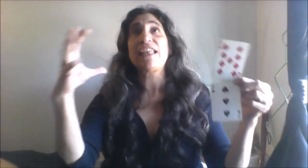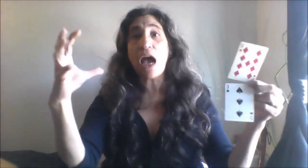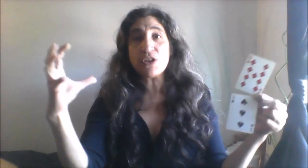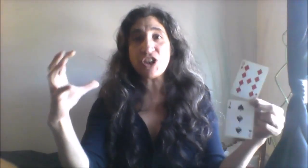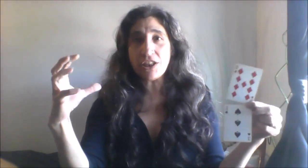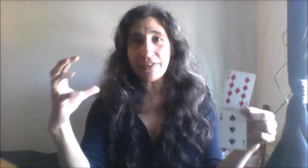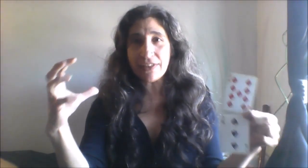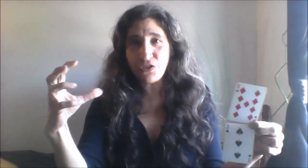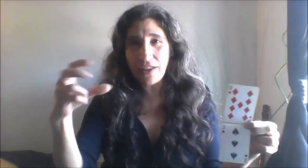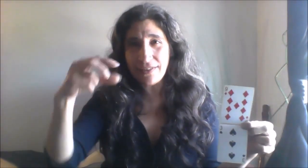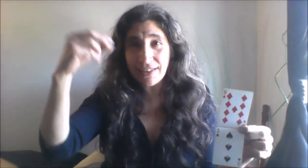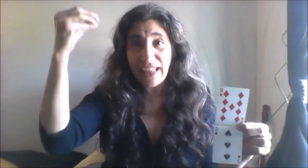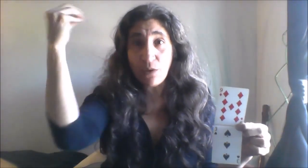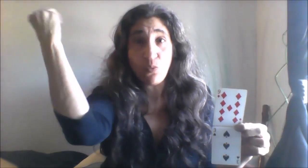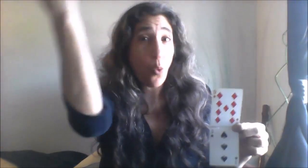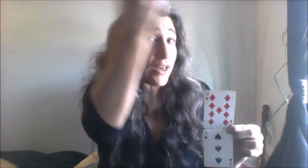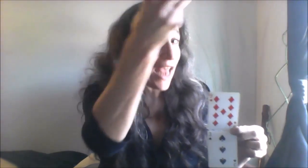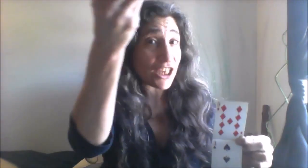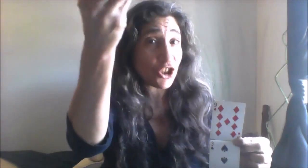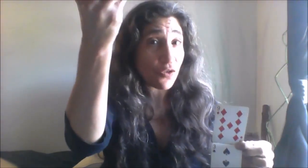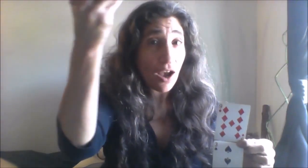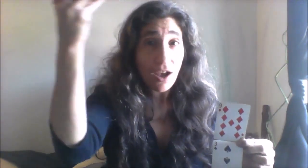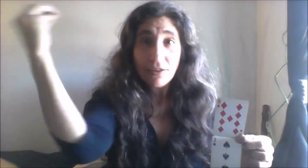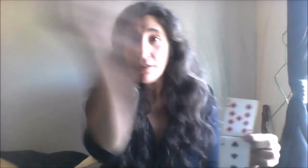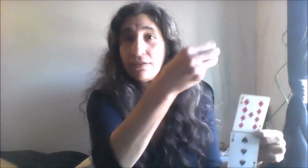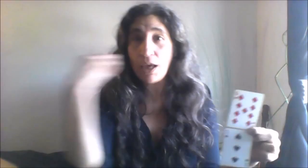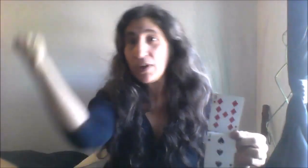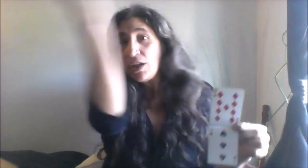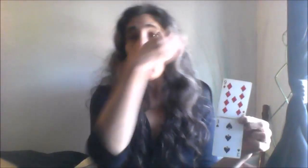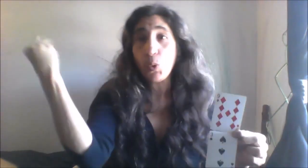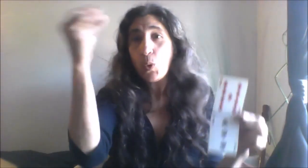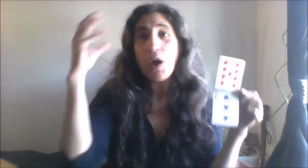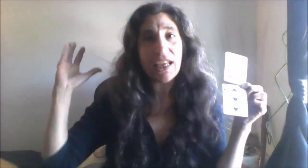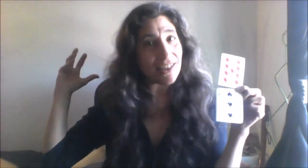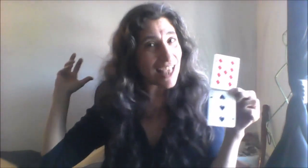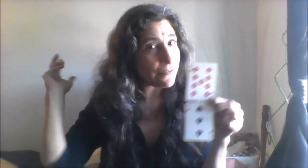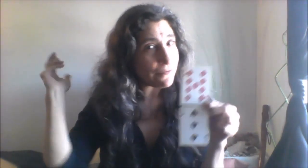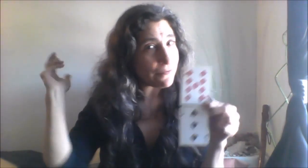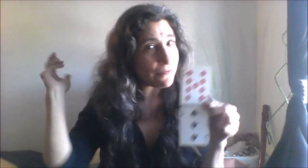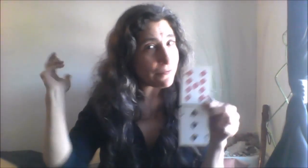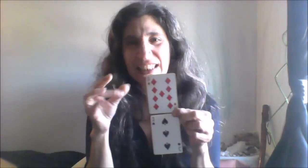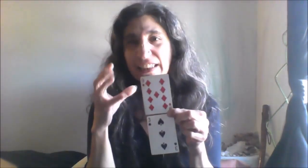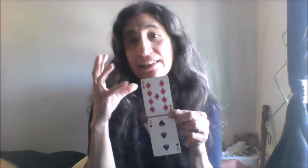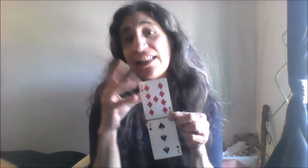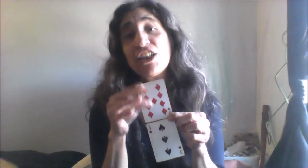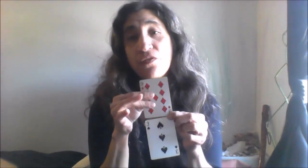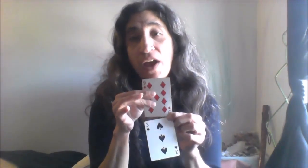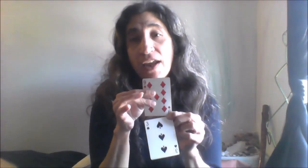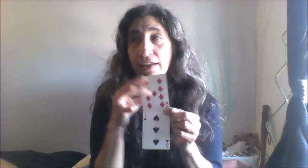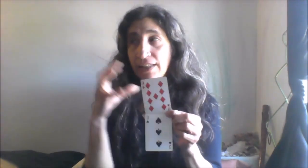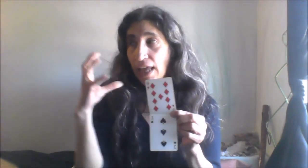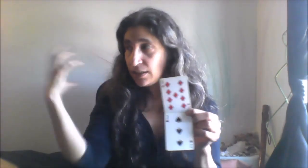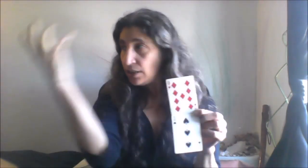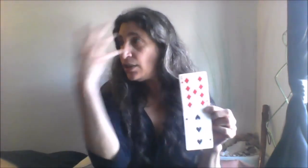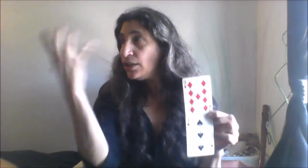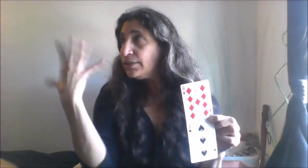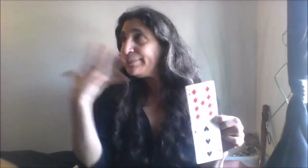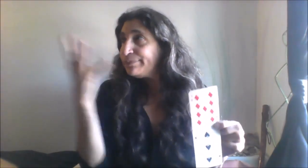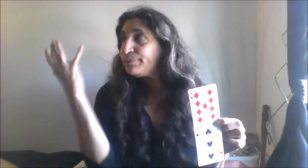abundance is just wanting to flow right to us okay it's it's on fire and here we have the three of clubs i mean uh spades i'm